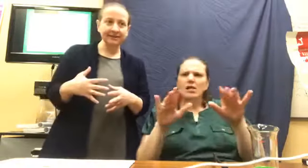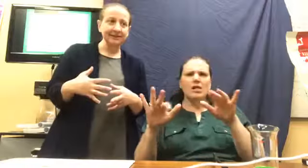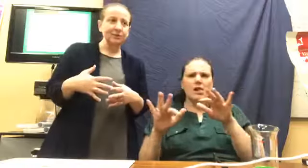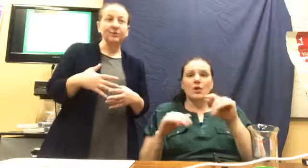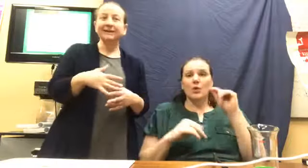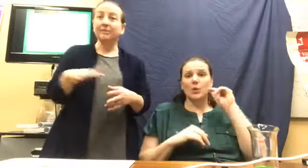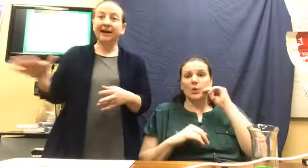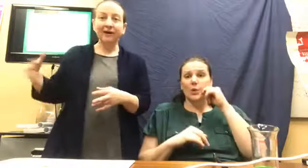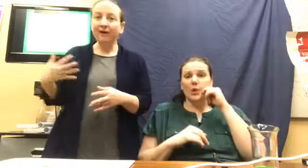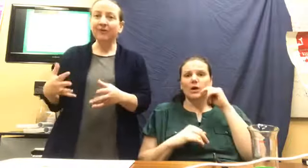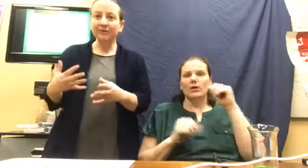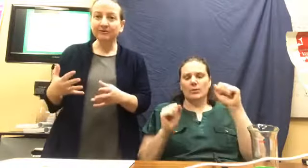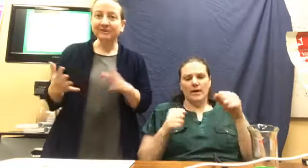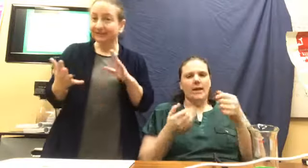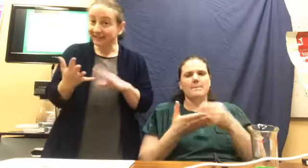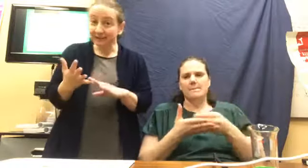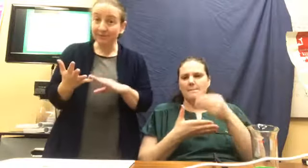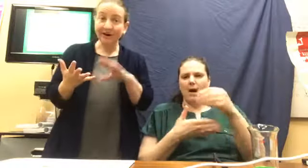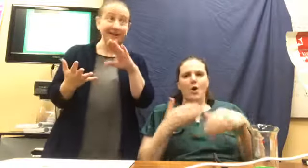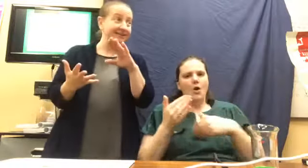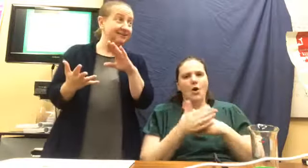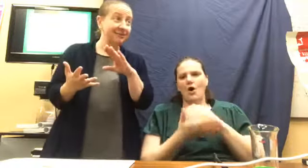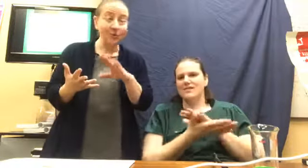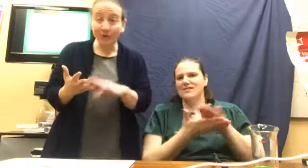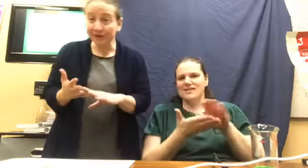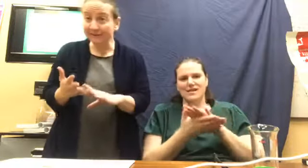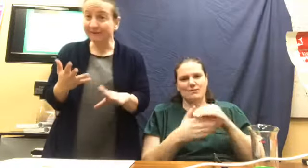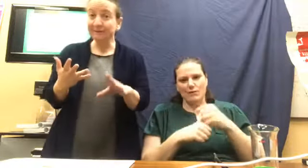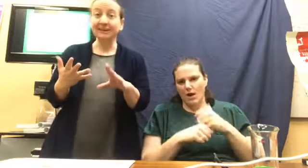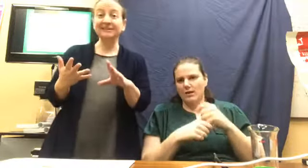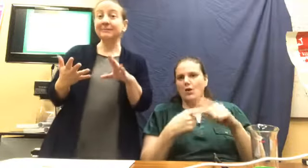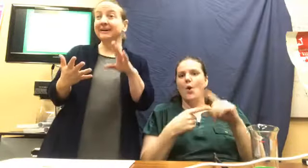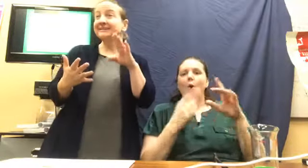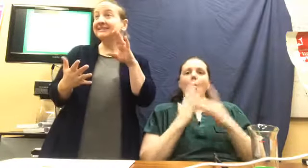we can buy all those cleaning products, oils to replace our medicines,